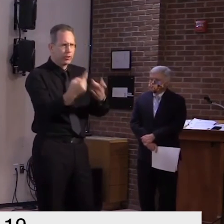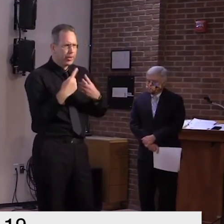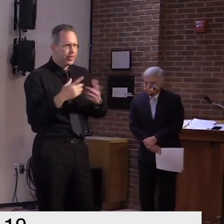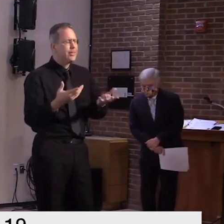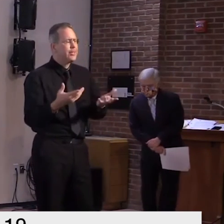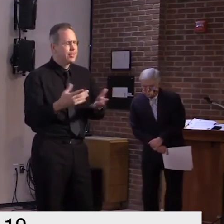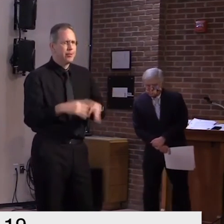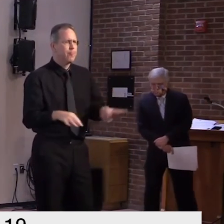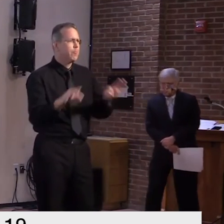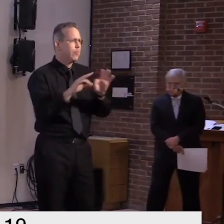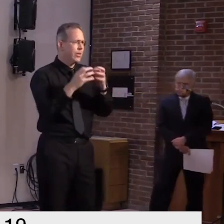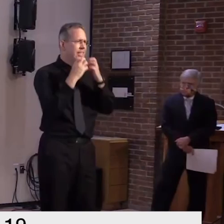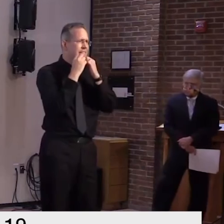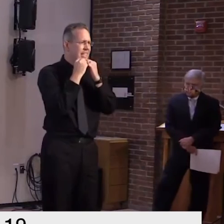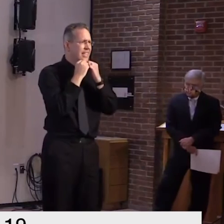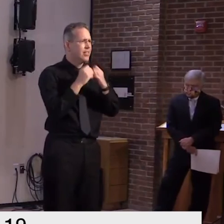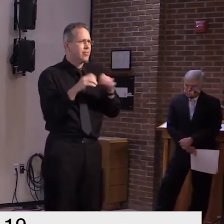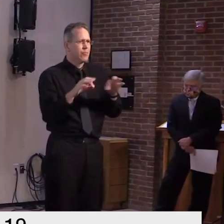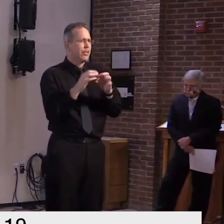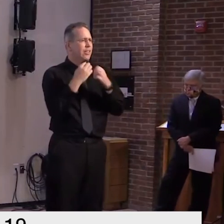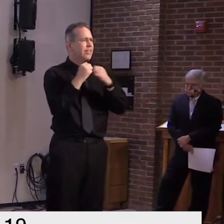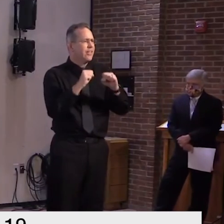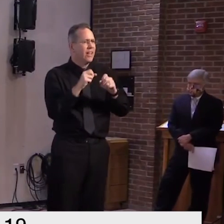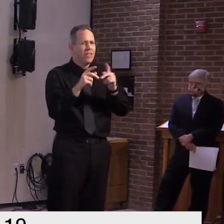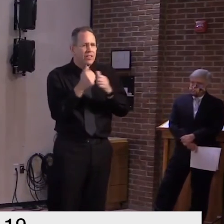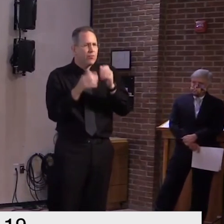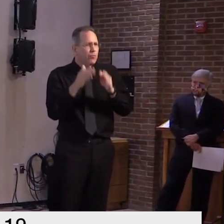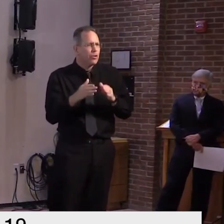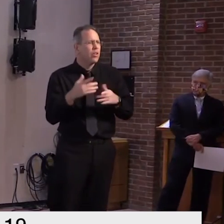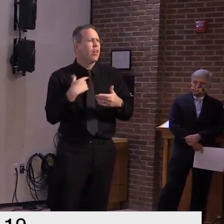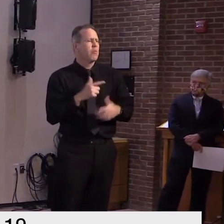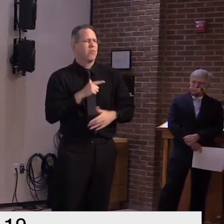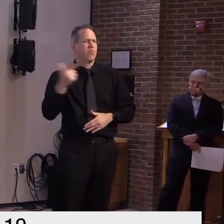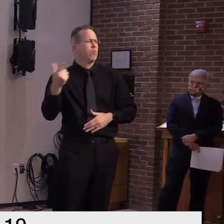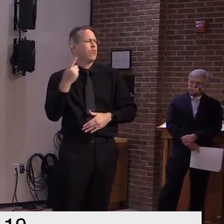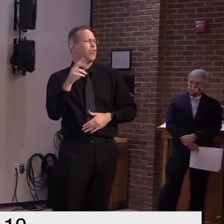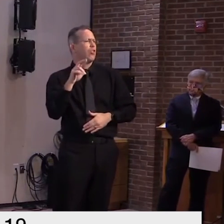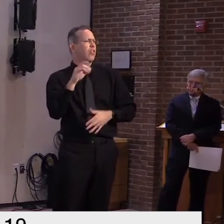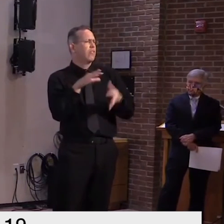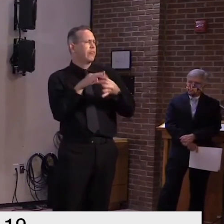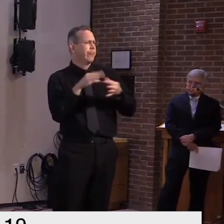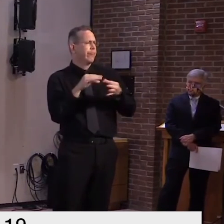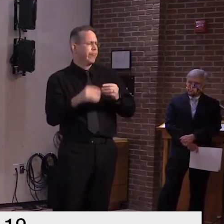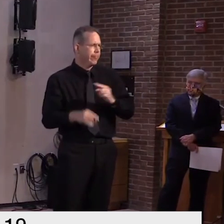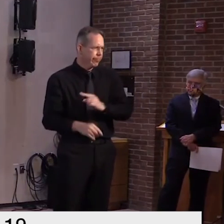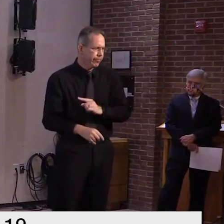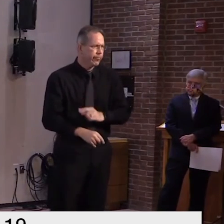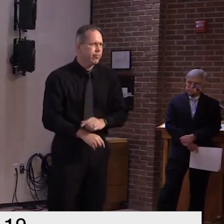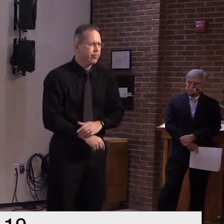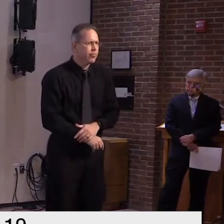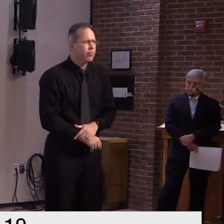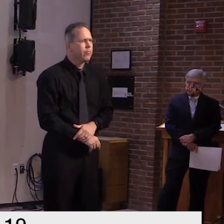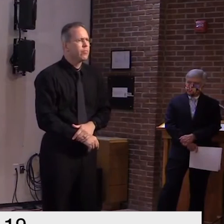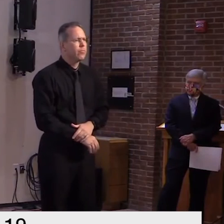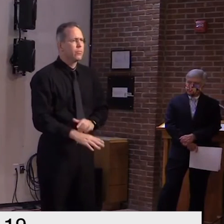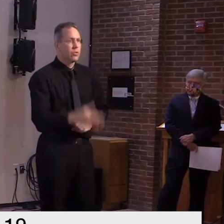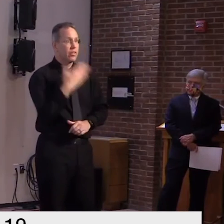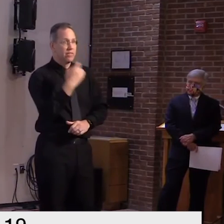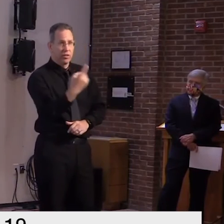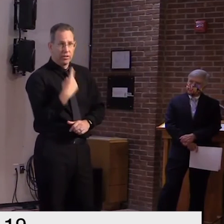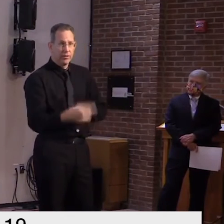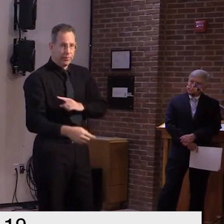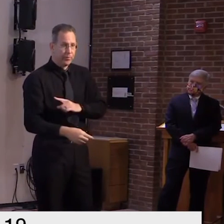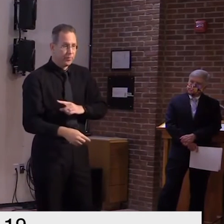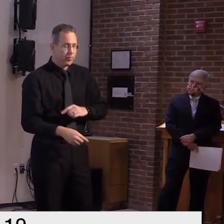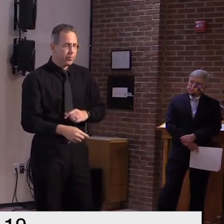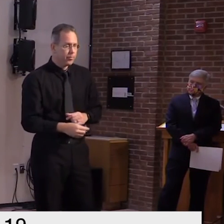levine talk about that thanks for the question liam the